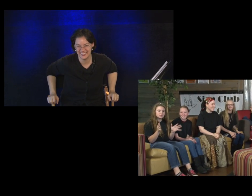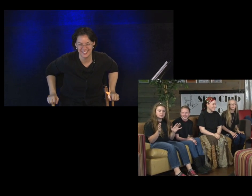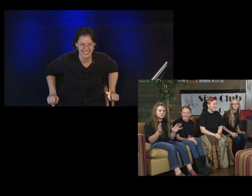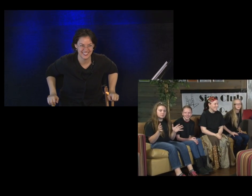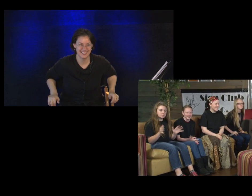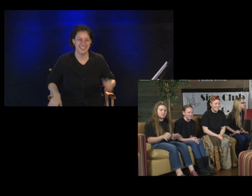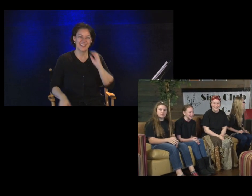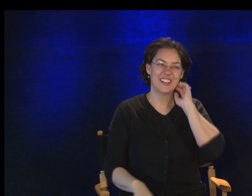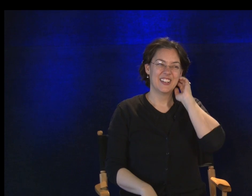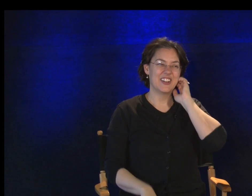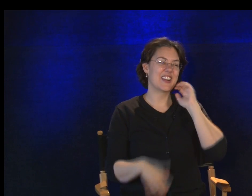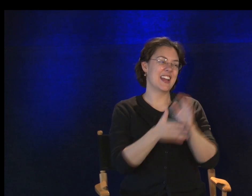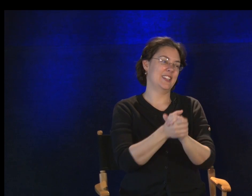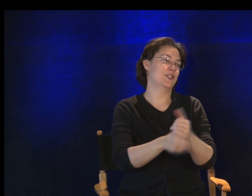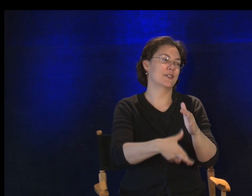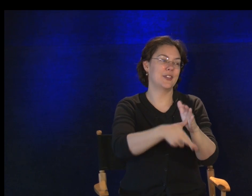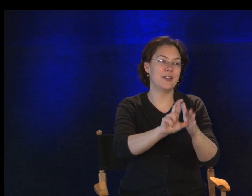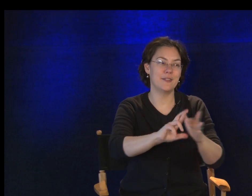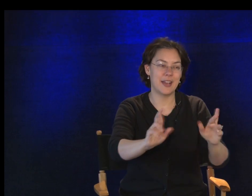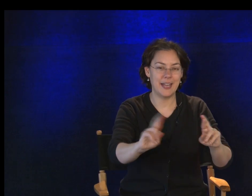good. Alright. Review. Ready?